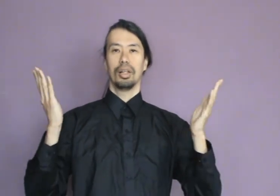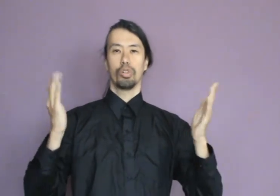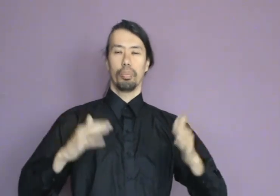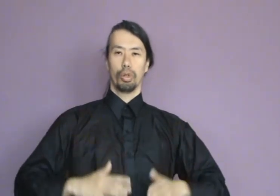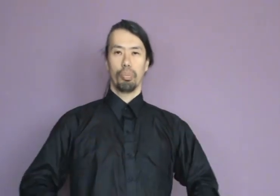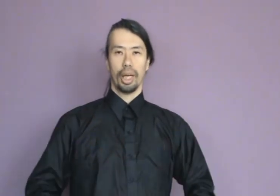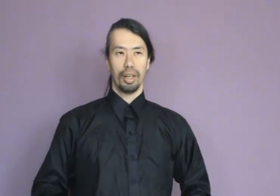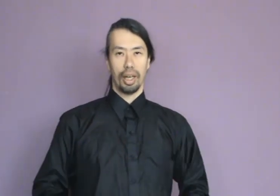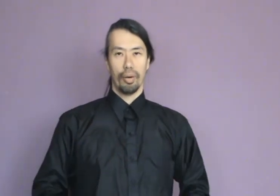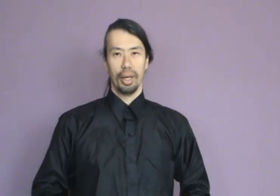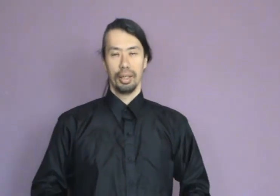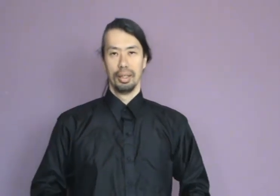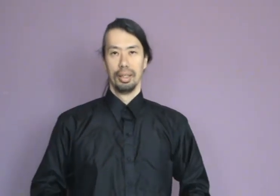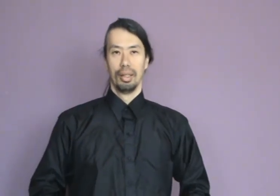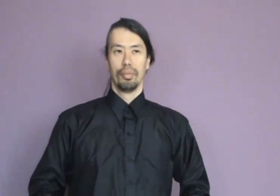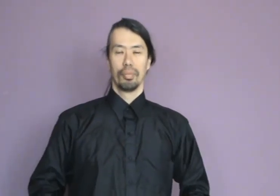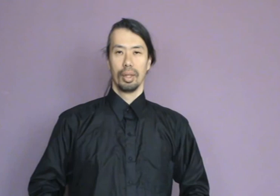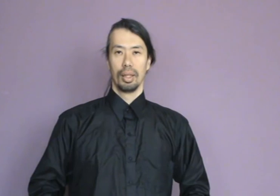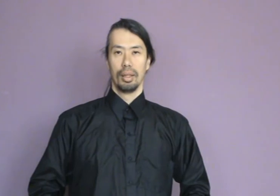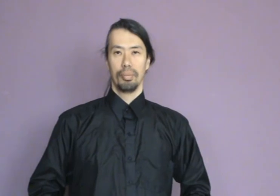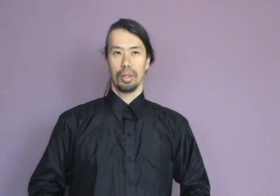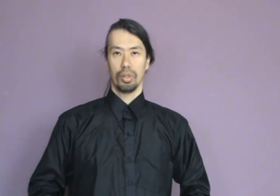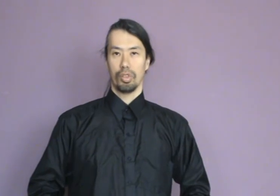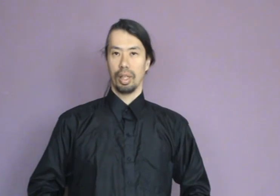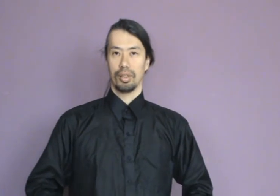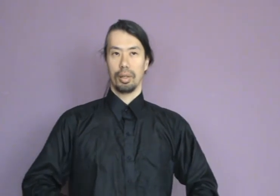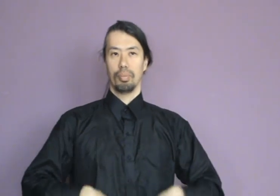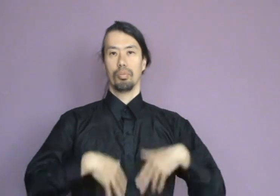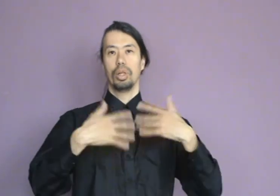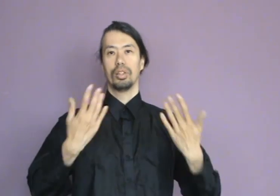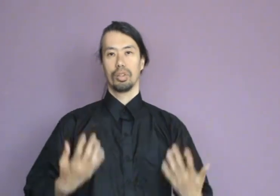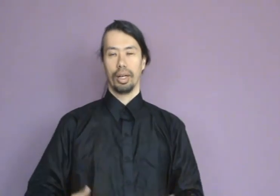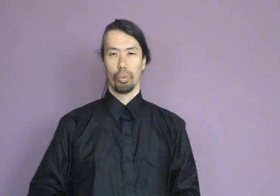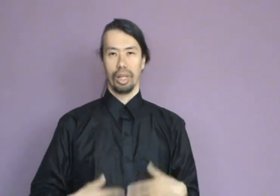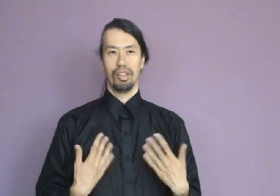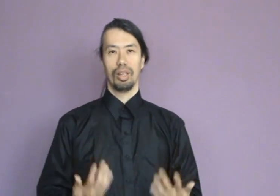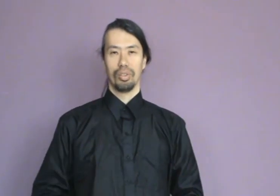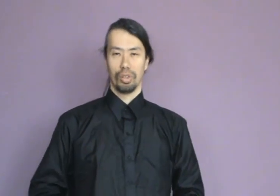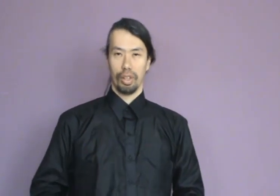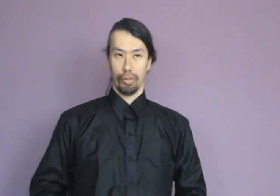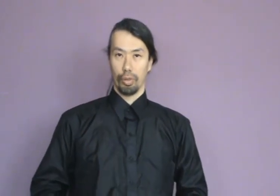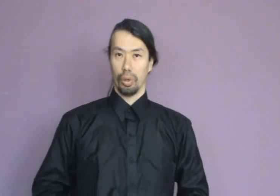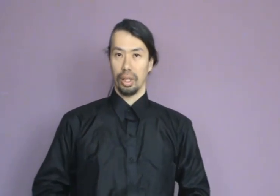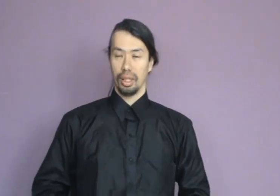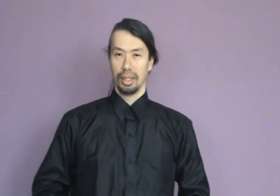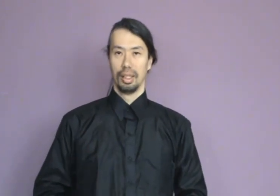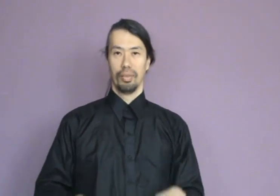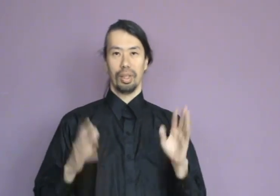I usually put it back in the Hara. Because then it can reintegrate more easily into the rest of the body than